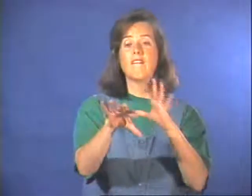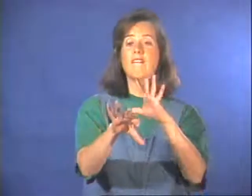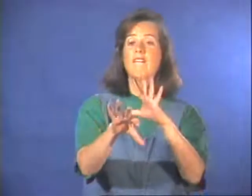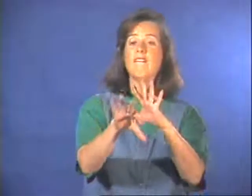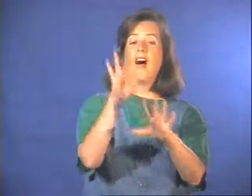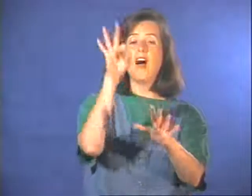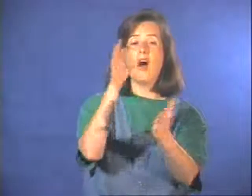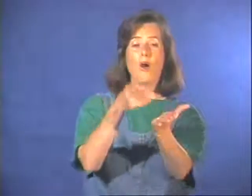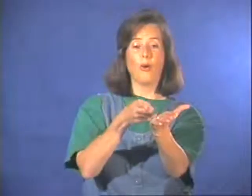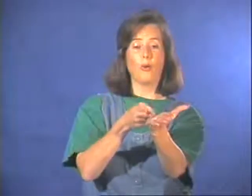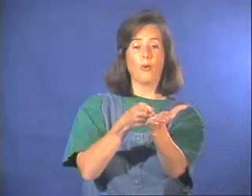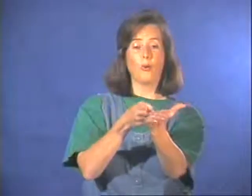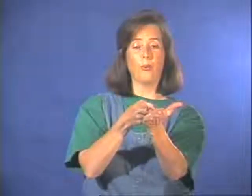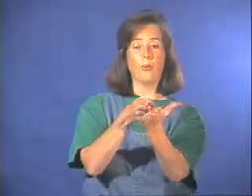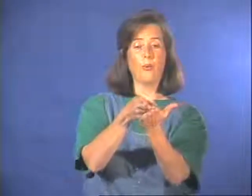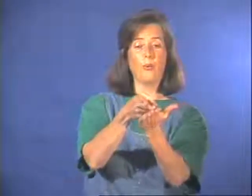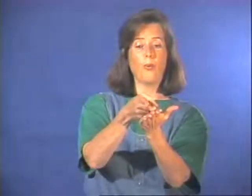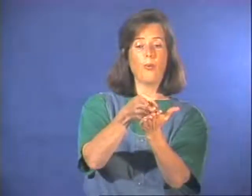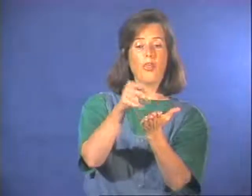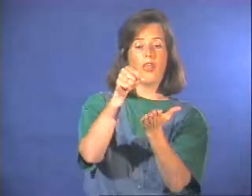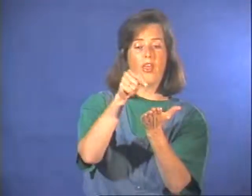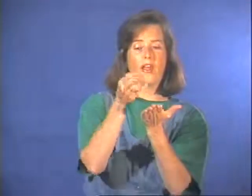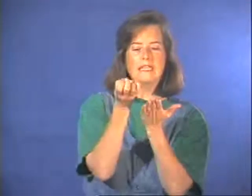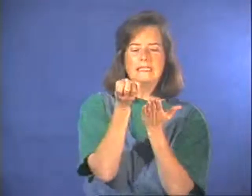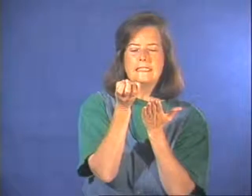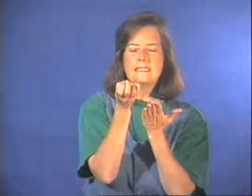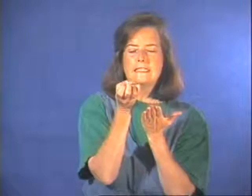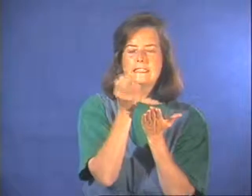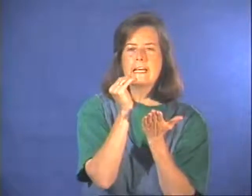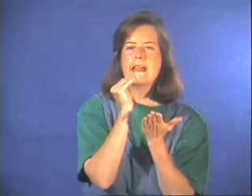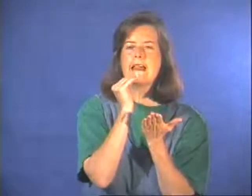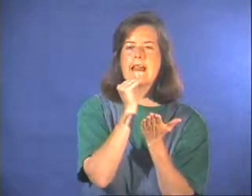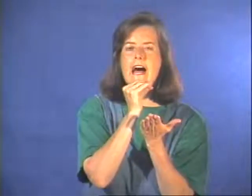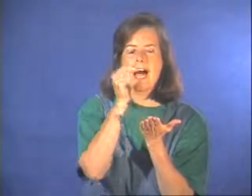Then you find a truth with a speck of lie in it.